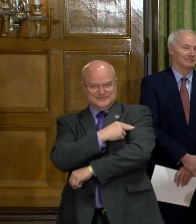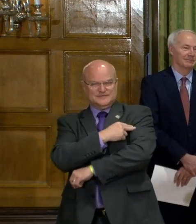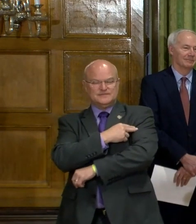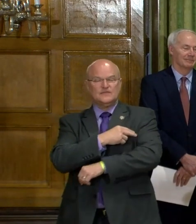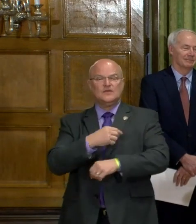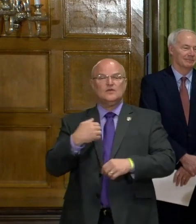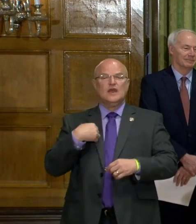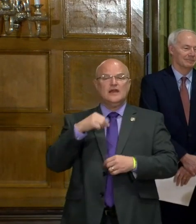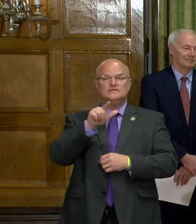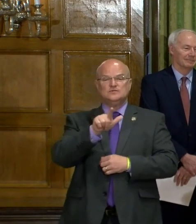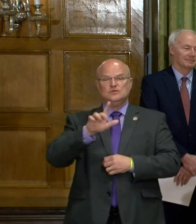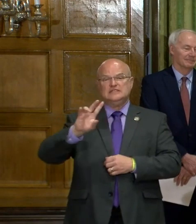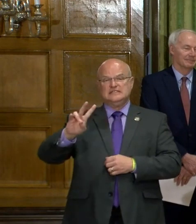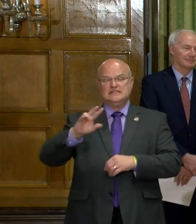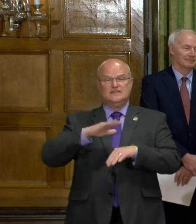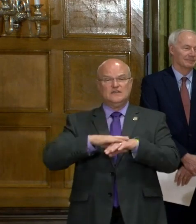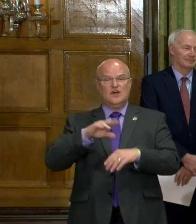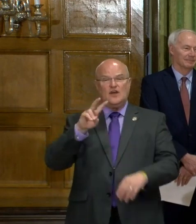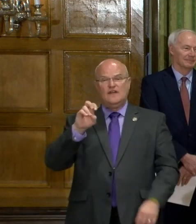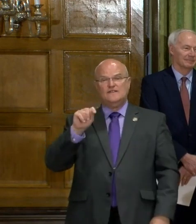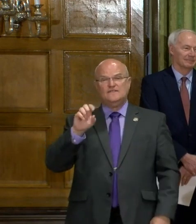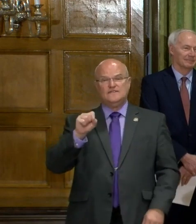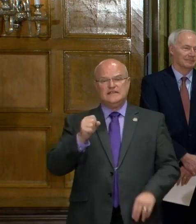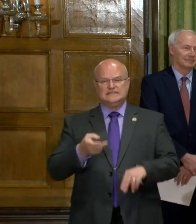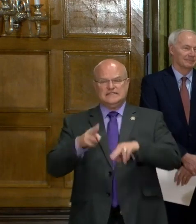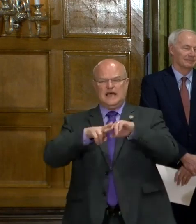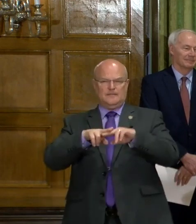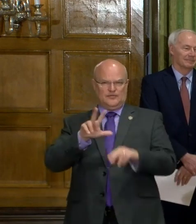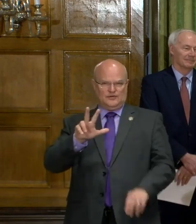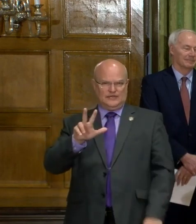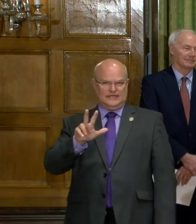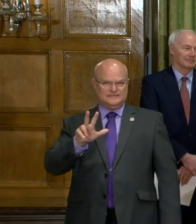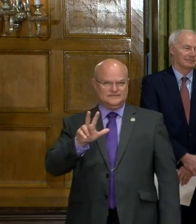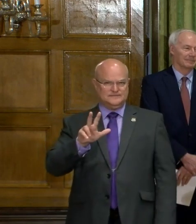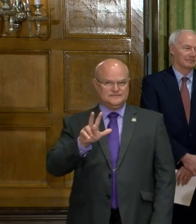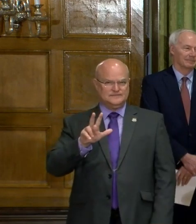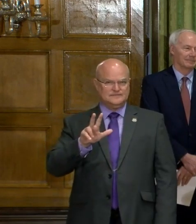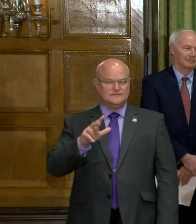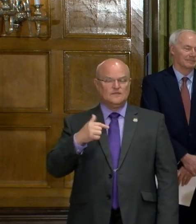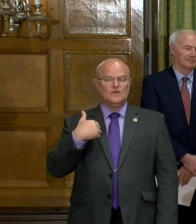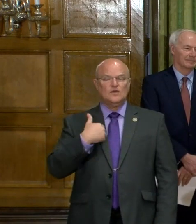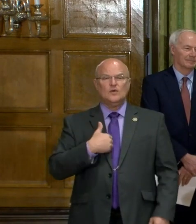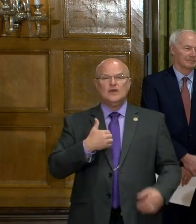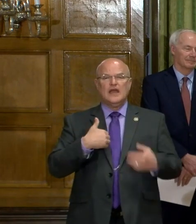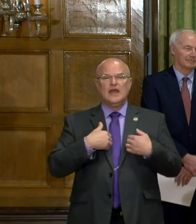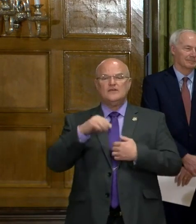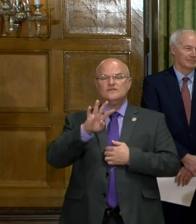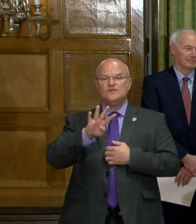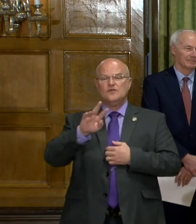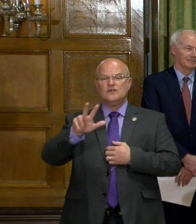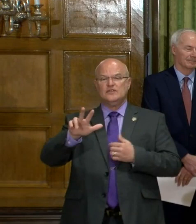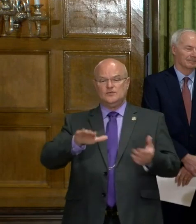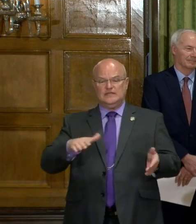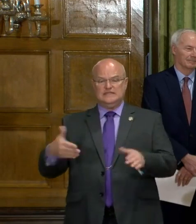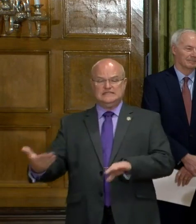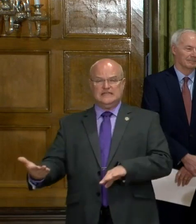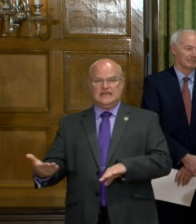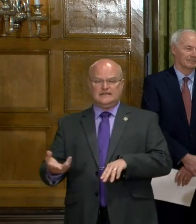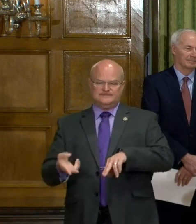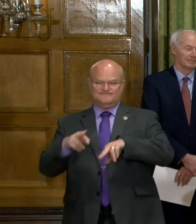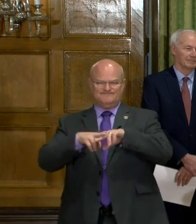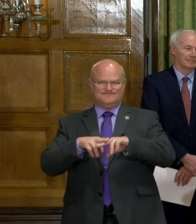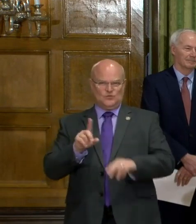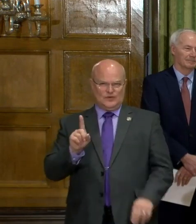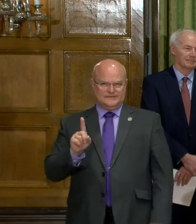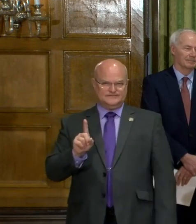We have 27 currently on a ventilator. That's up three from yesterday. We have 43 deaths, which is one